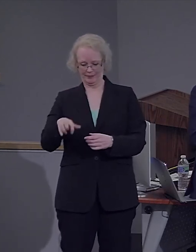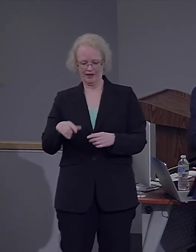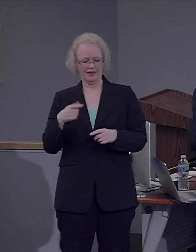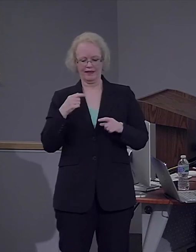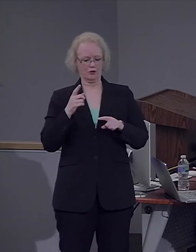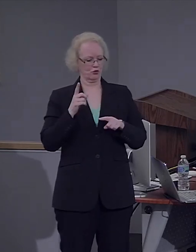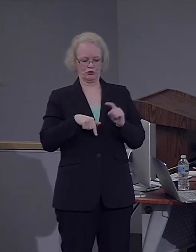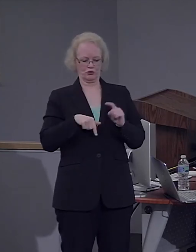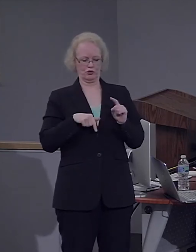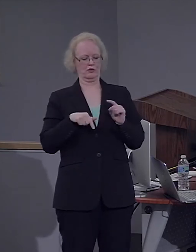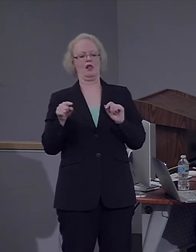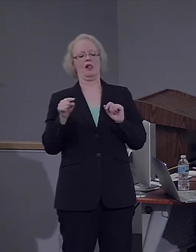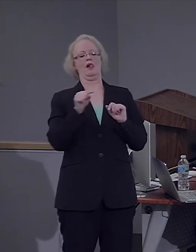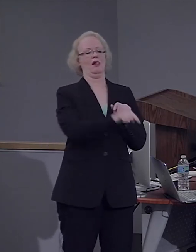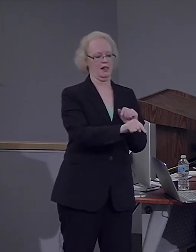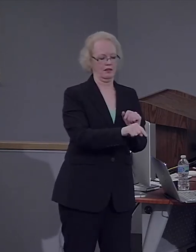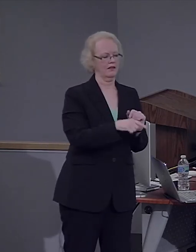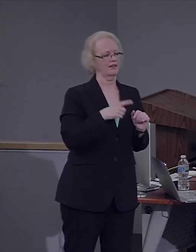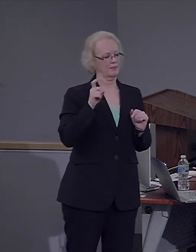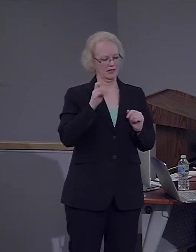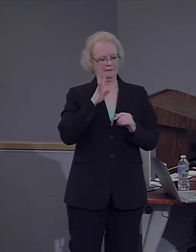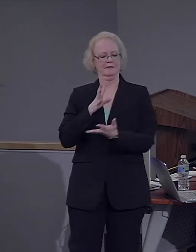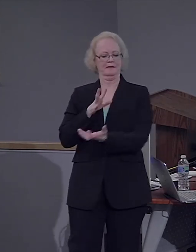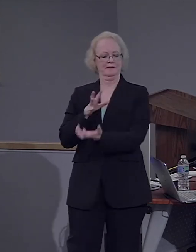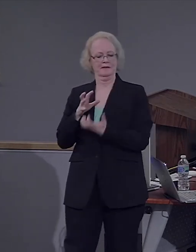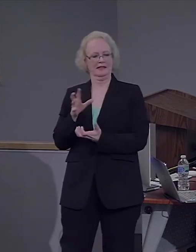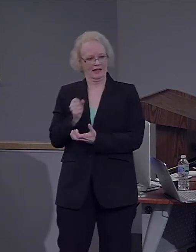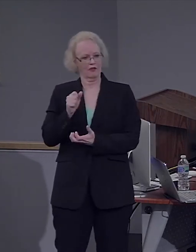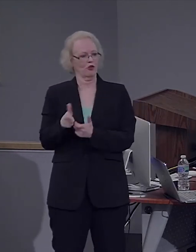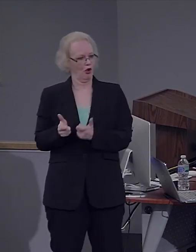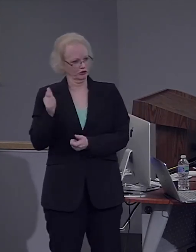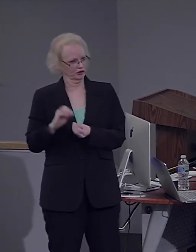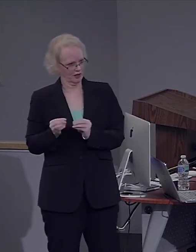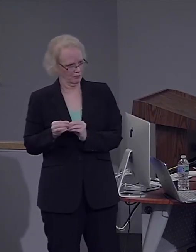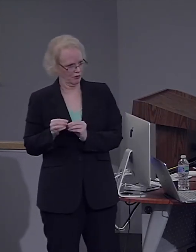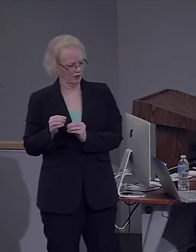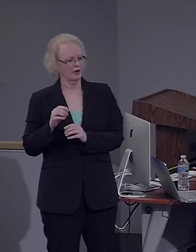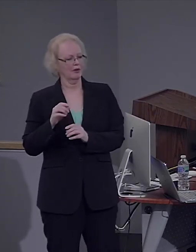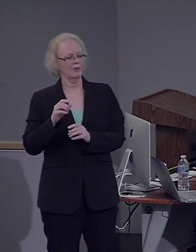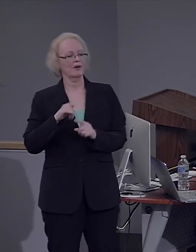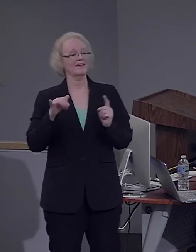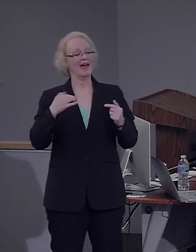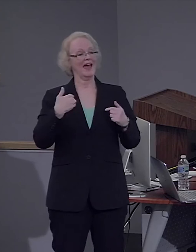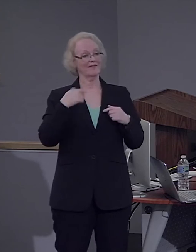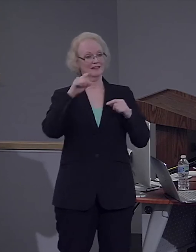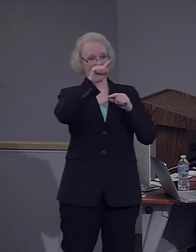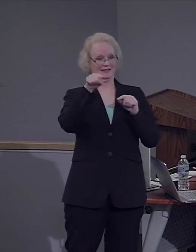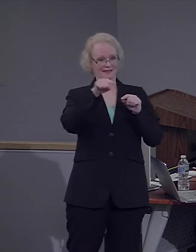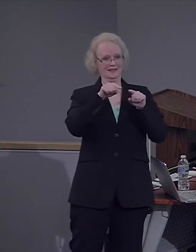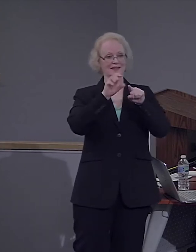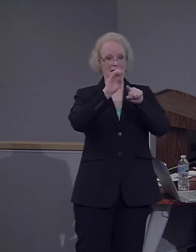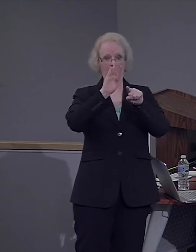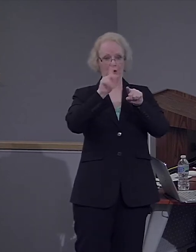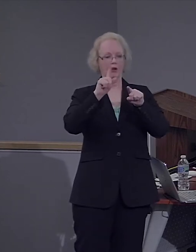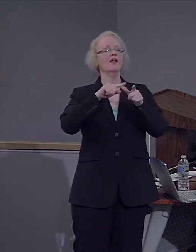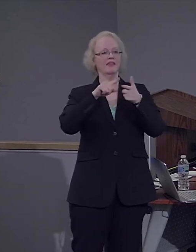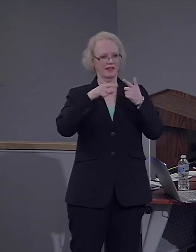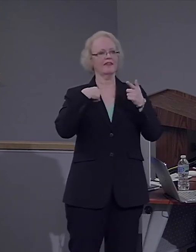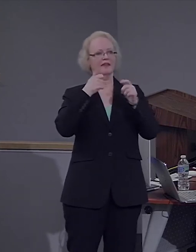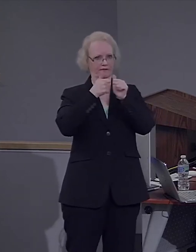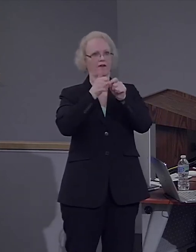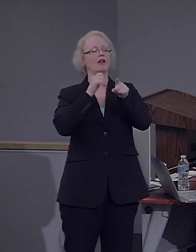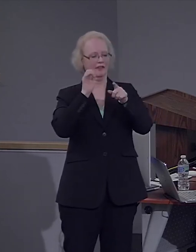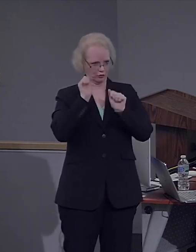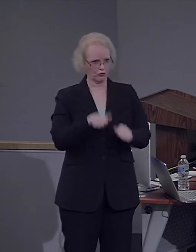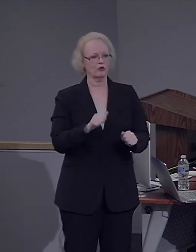themselves from immediate gratification of getting the larger number of rewards. So, that suggests that that's an important leap forward